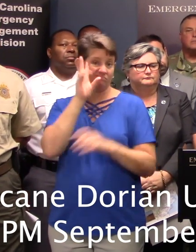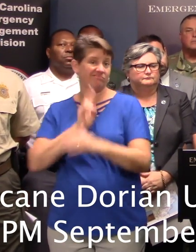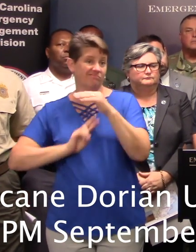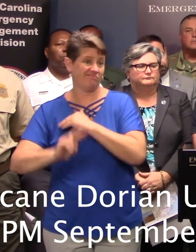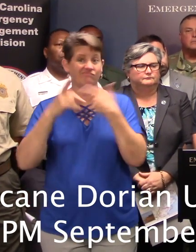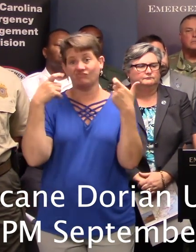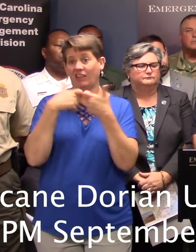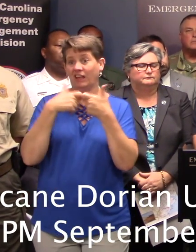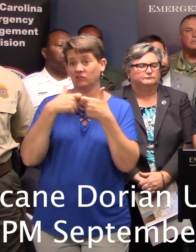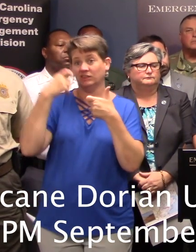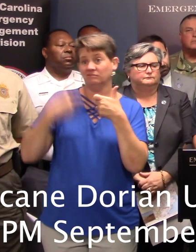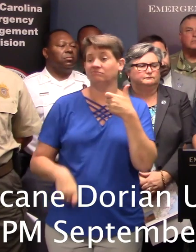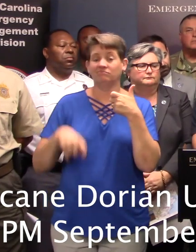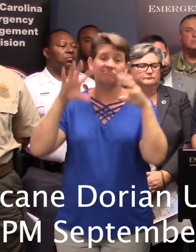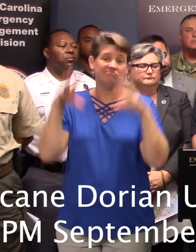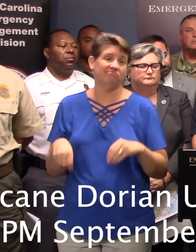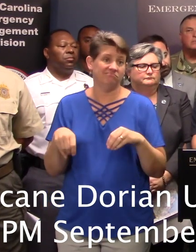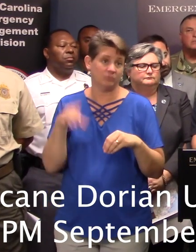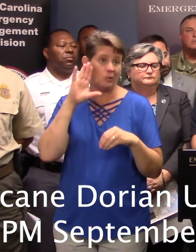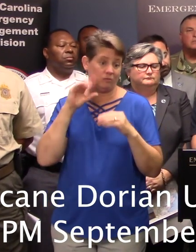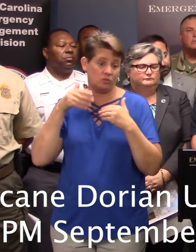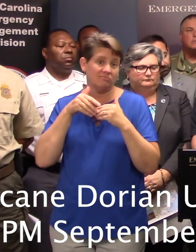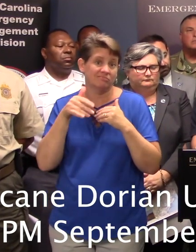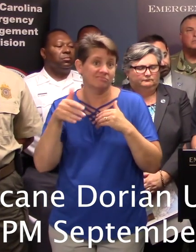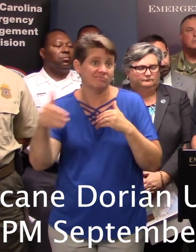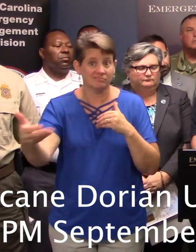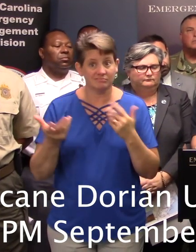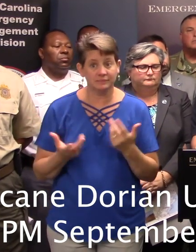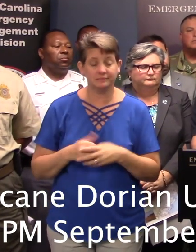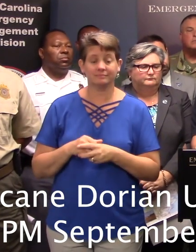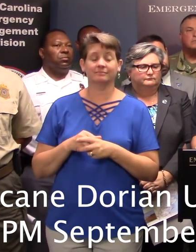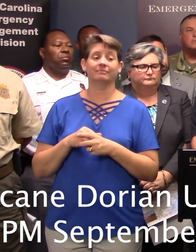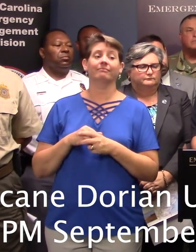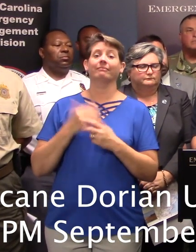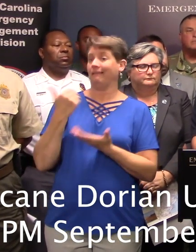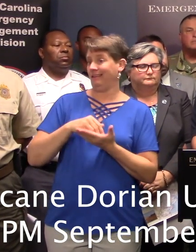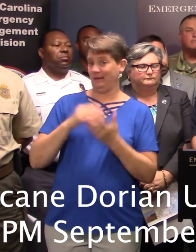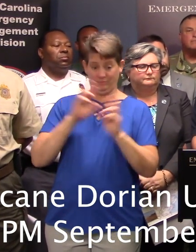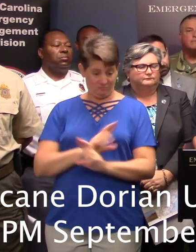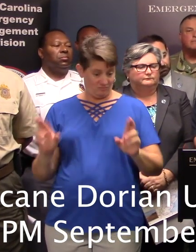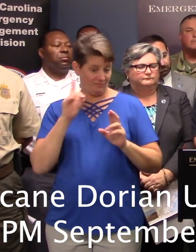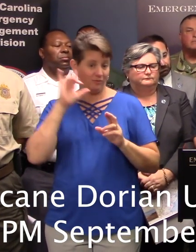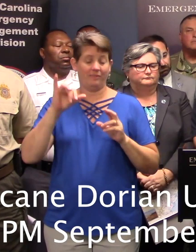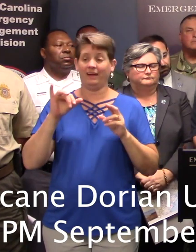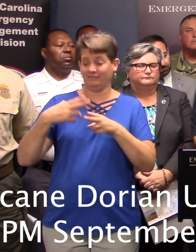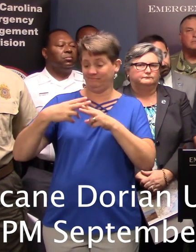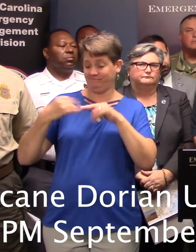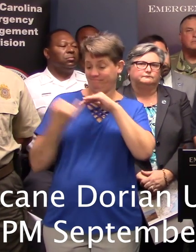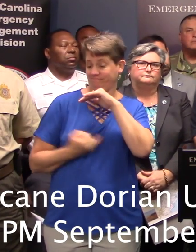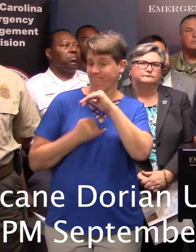for an extended period of time. And be, again, as the governor said, be prepared for short-term isolation